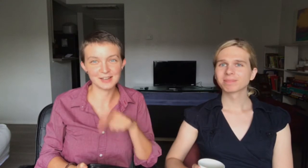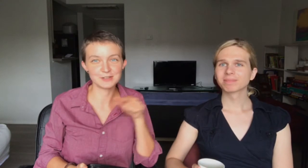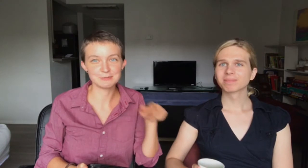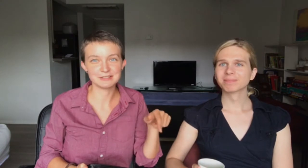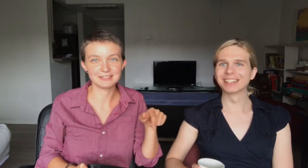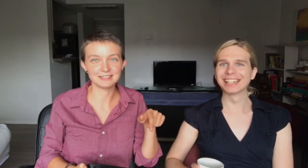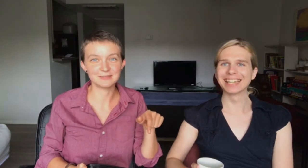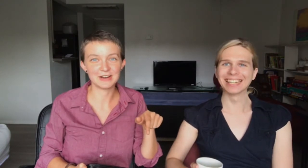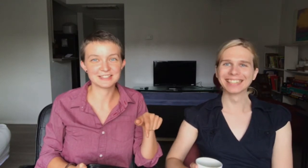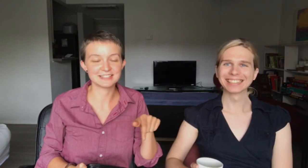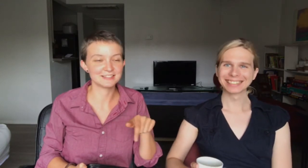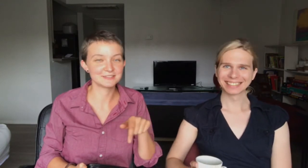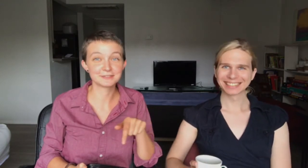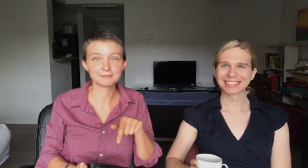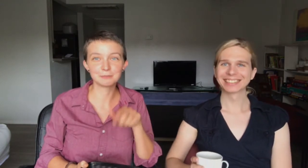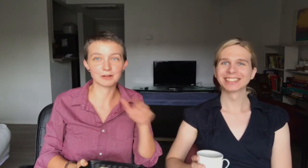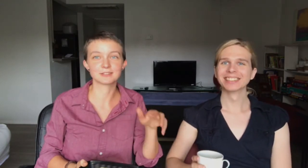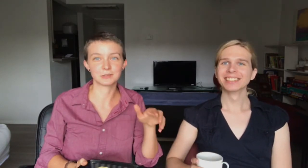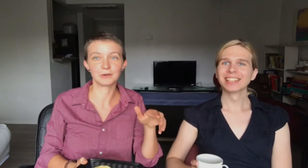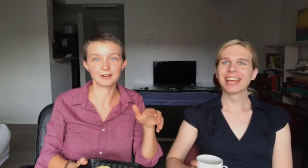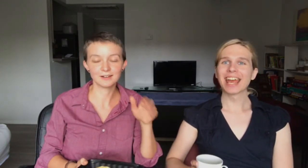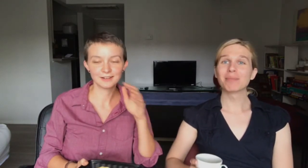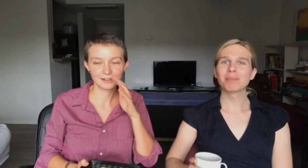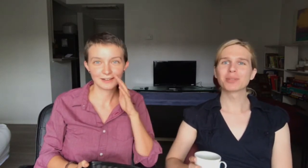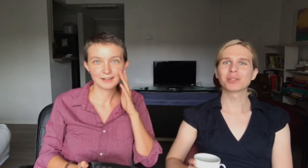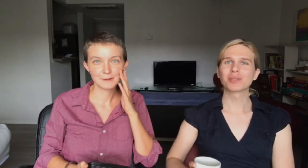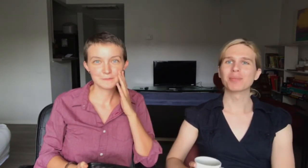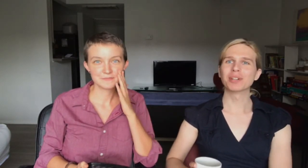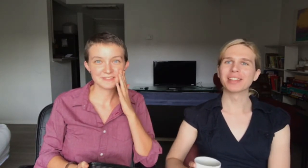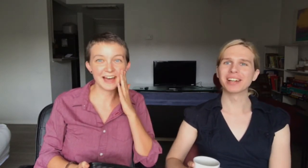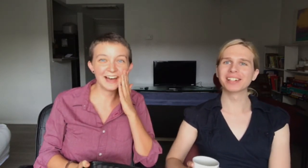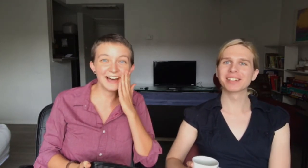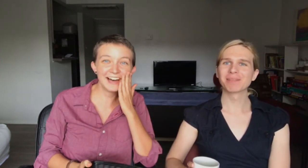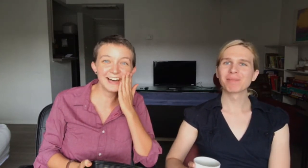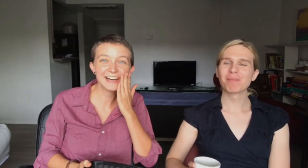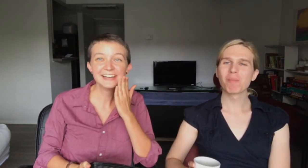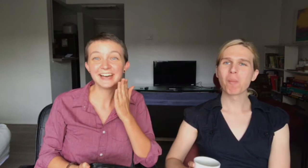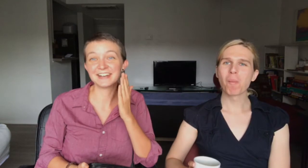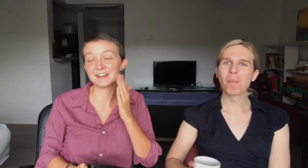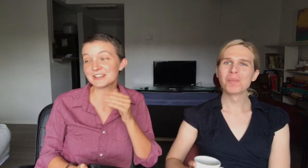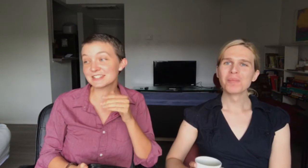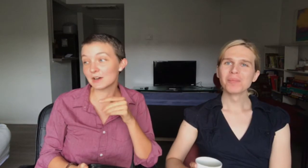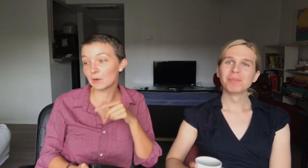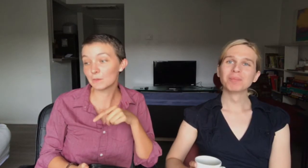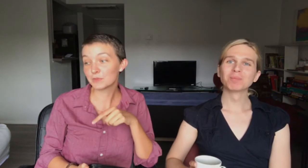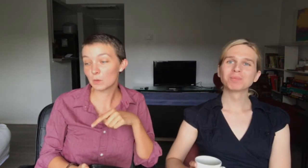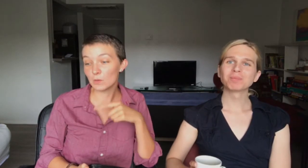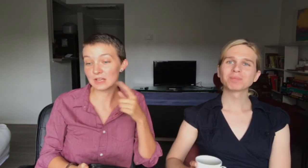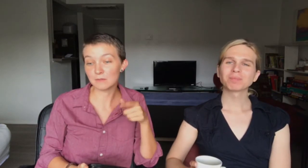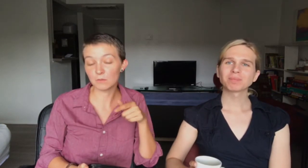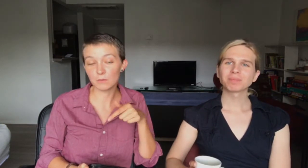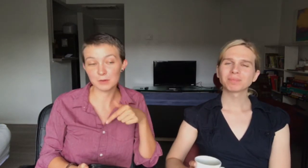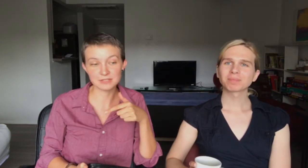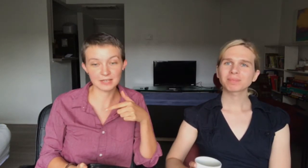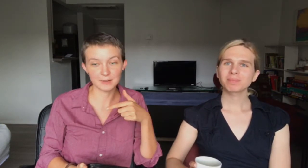LGBT positive bookstore. How many buzzwords can we put in there? And also, we... There was a